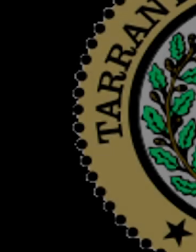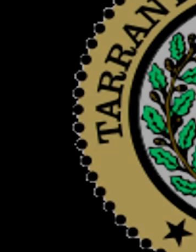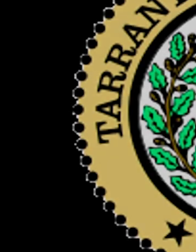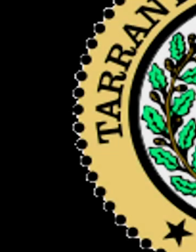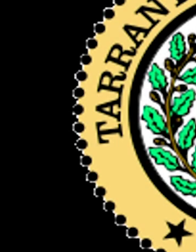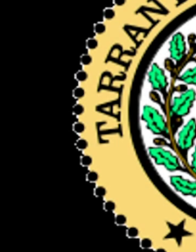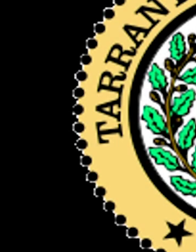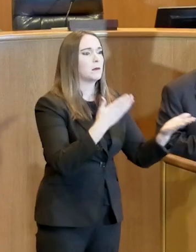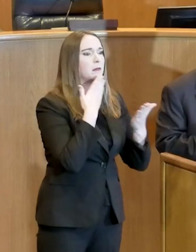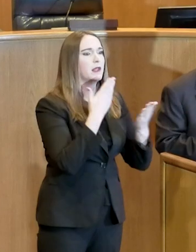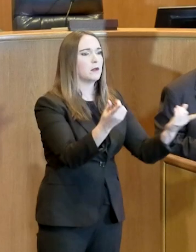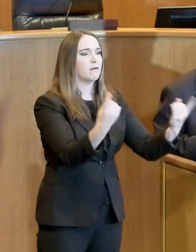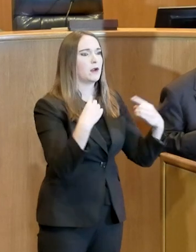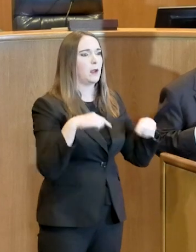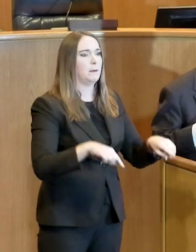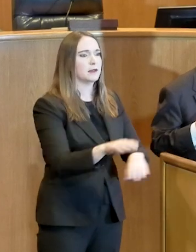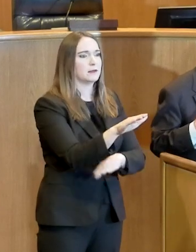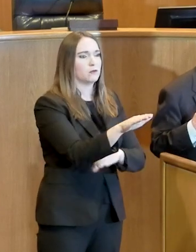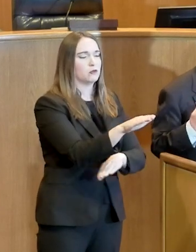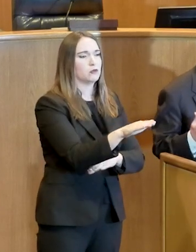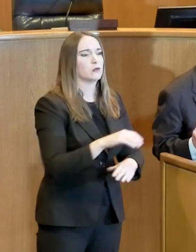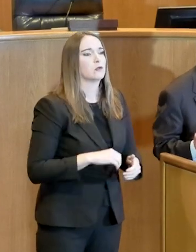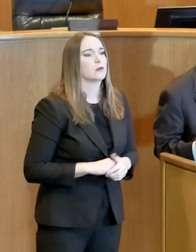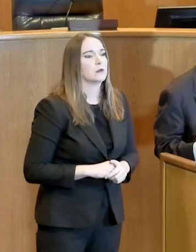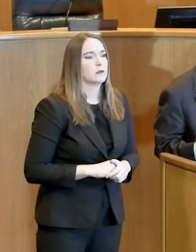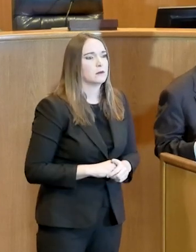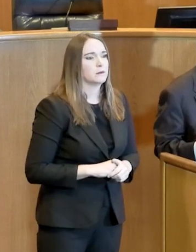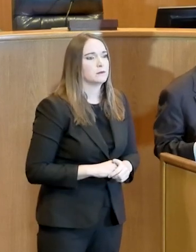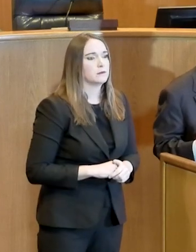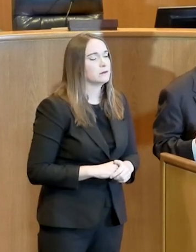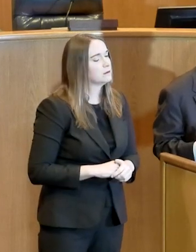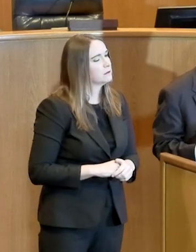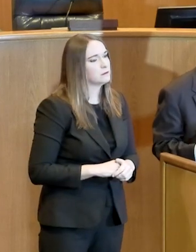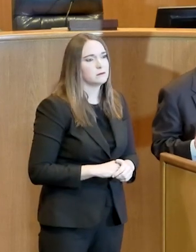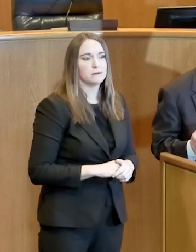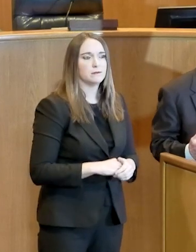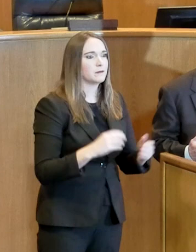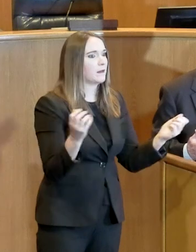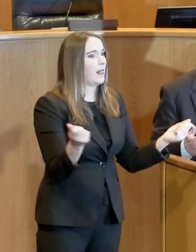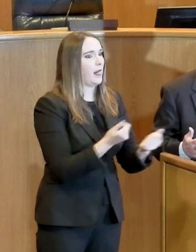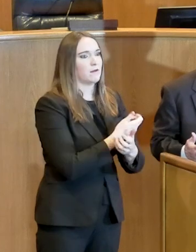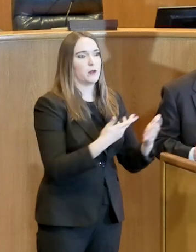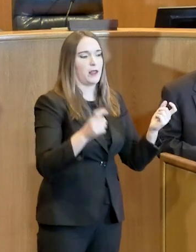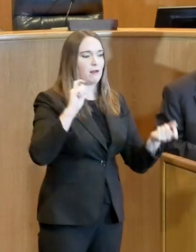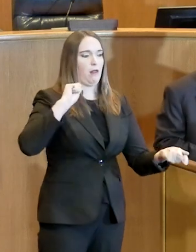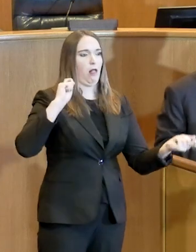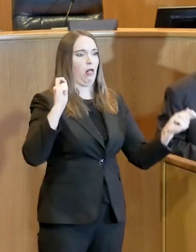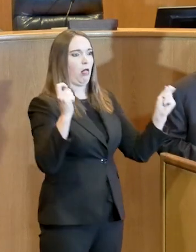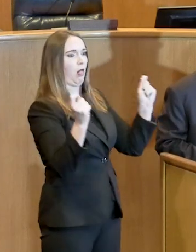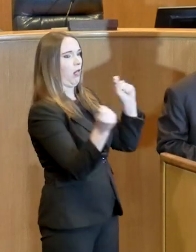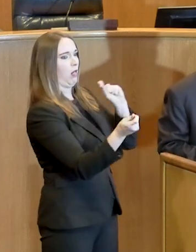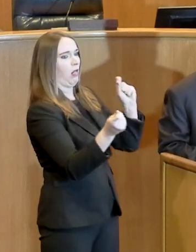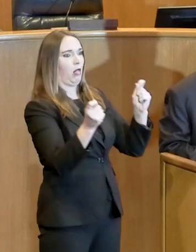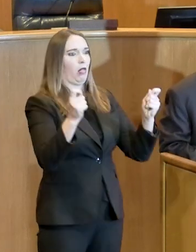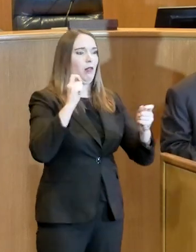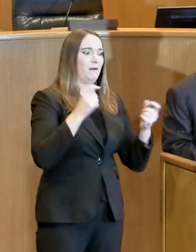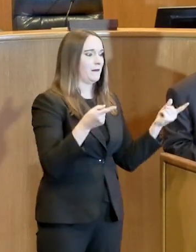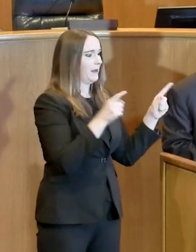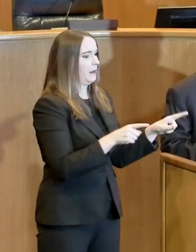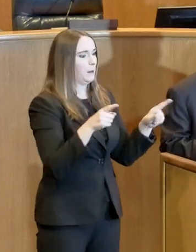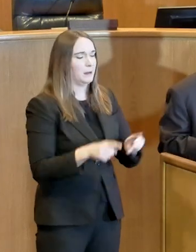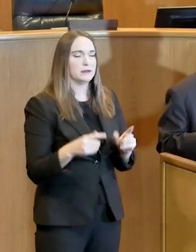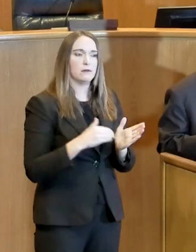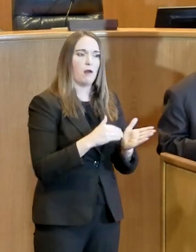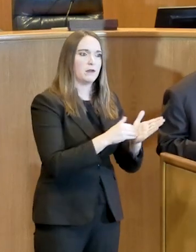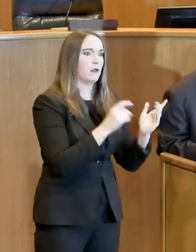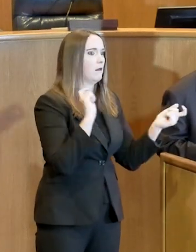here this afternoon. There's a lot of stuff still going on. Everything is changing almost by the minute. I do want